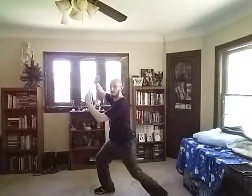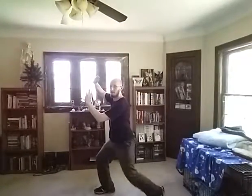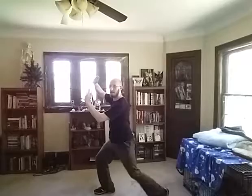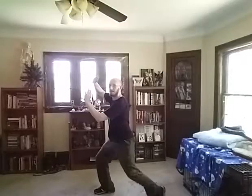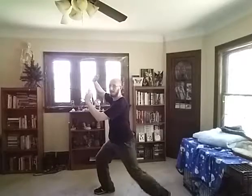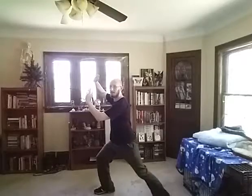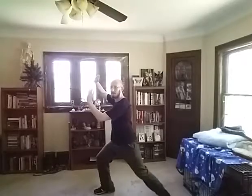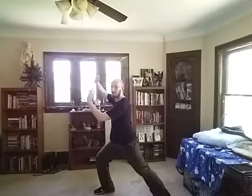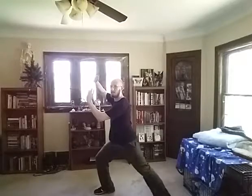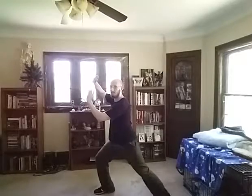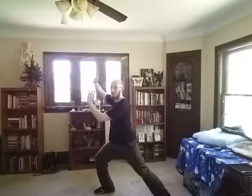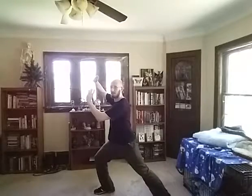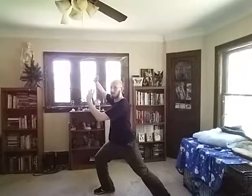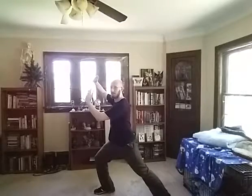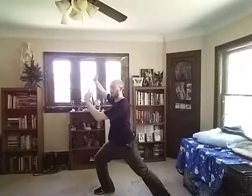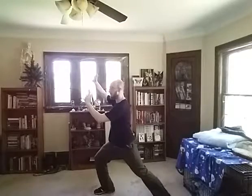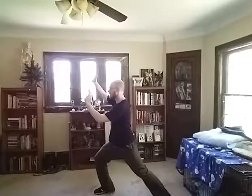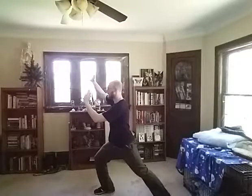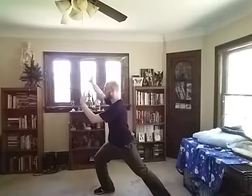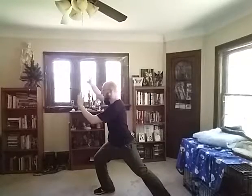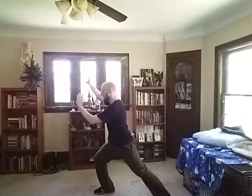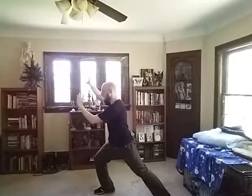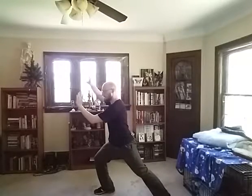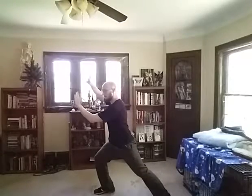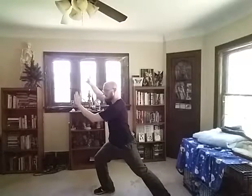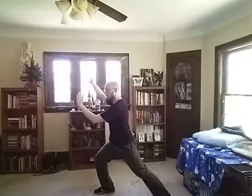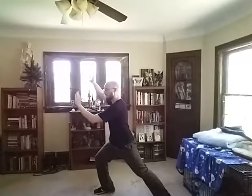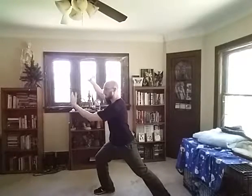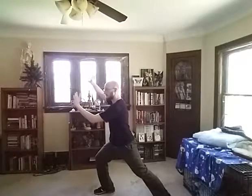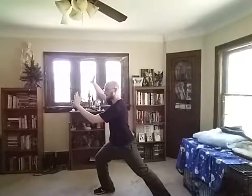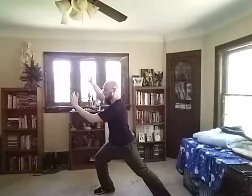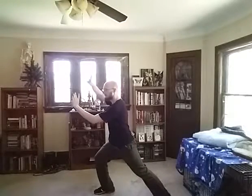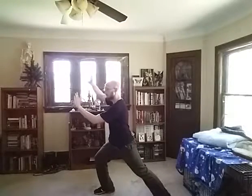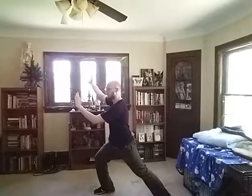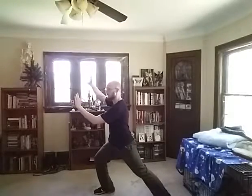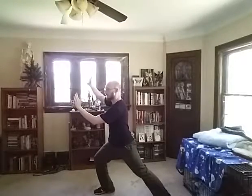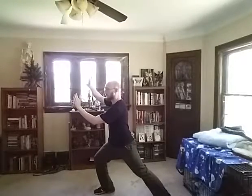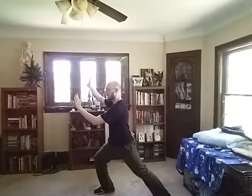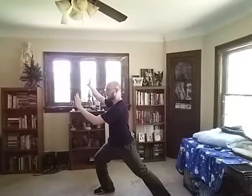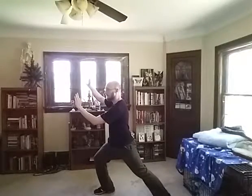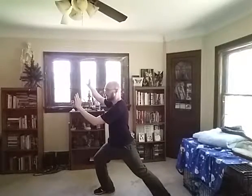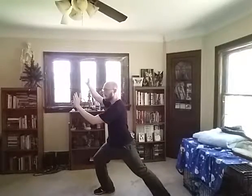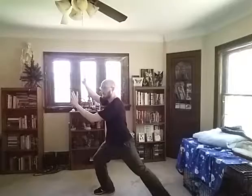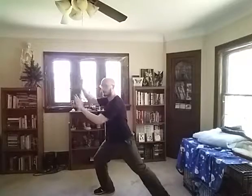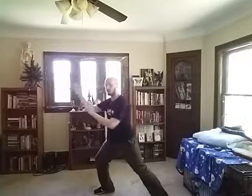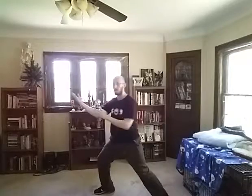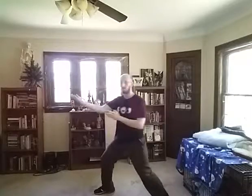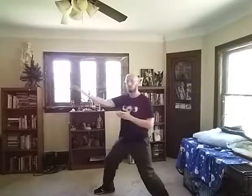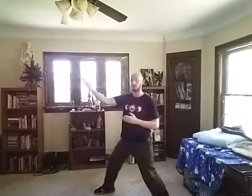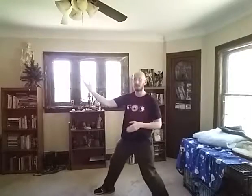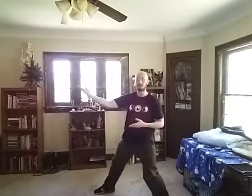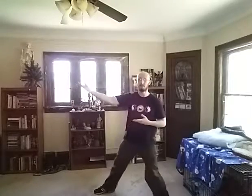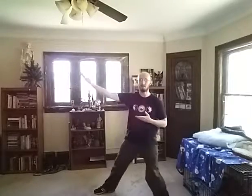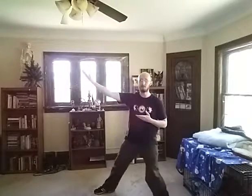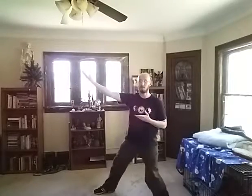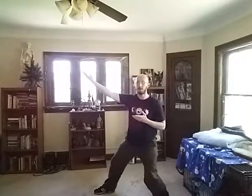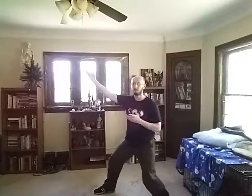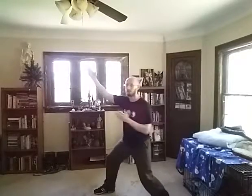Back here, keeping from the heel. Still everything connected, moving in. But you have to